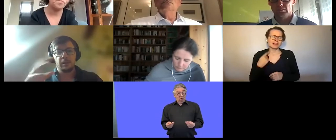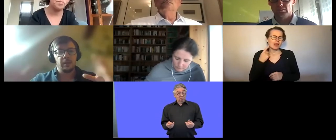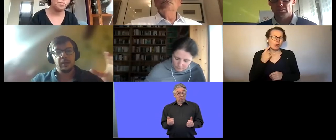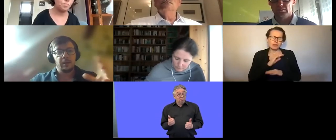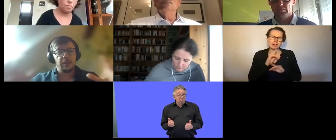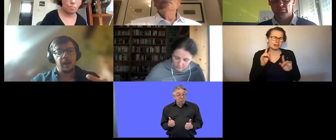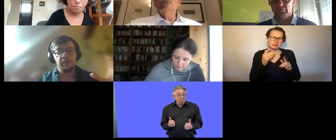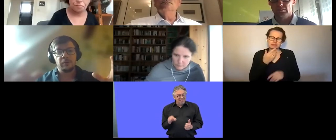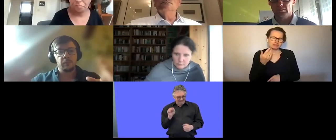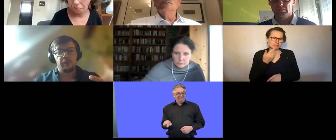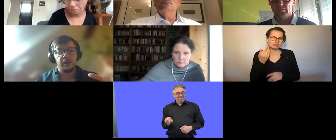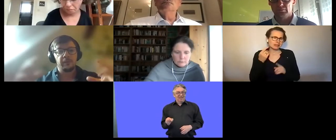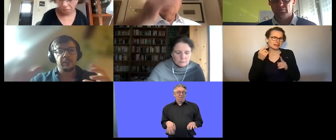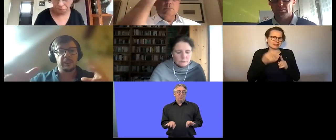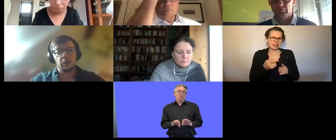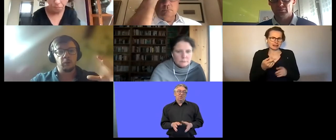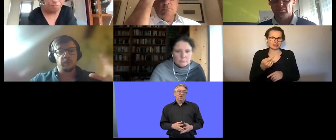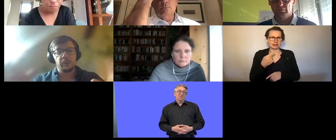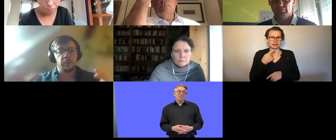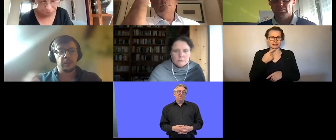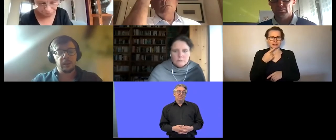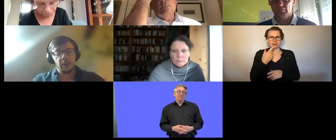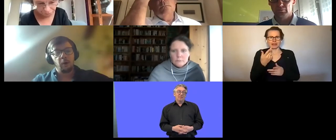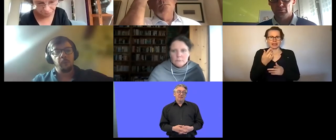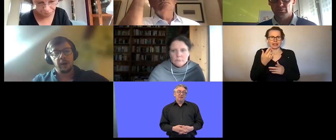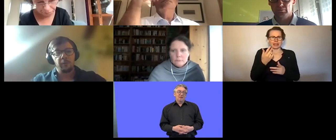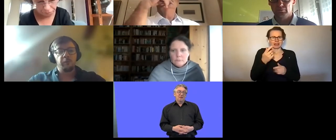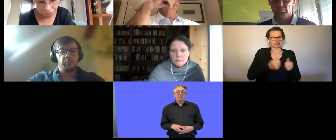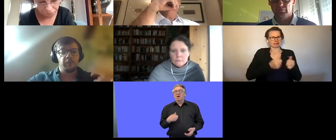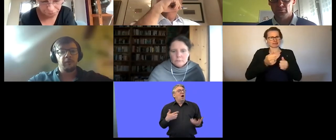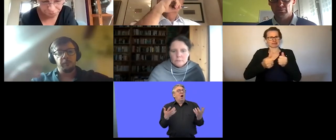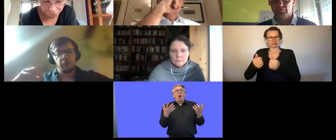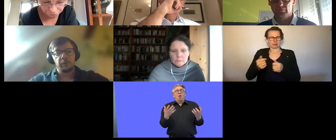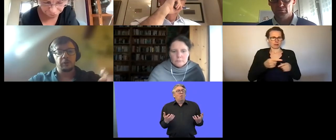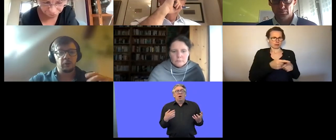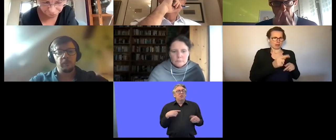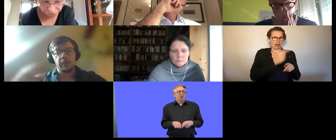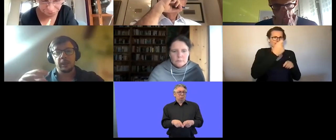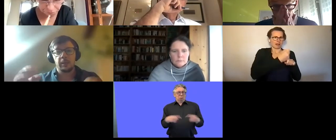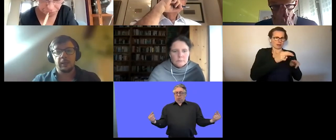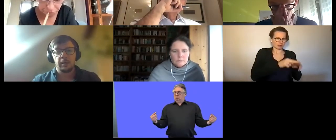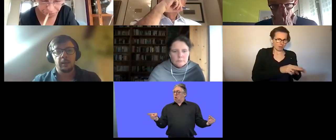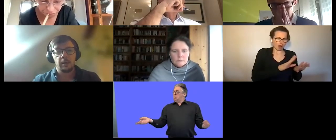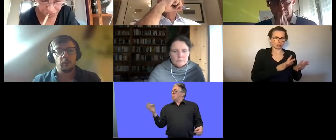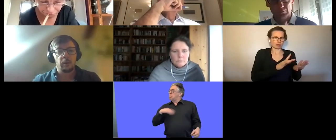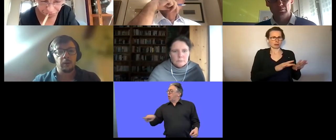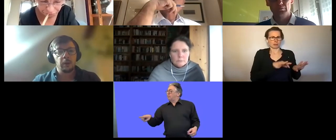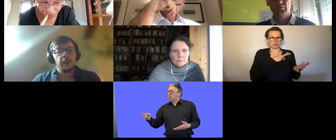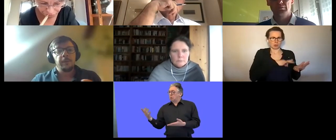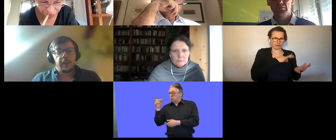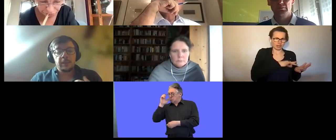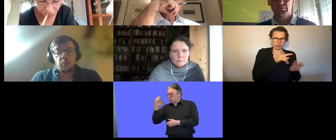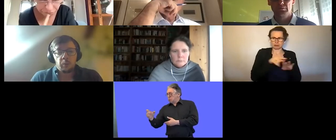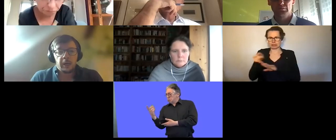in having some kind of artificial dichotomy between open labor for profit not for profit social economy and and and and and whatnot